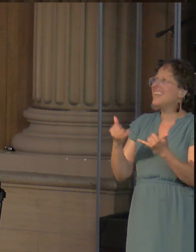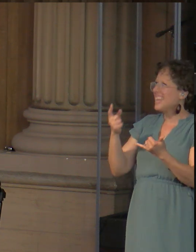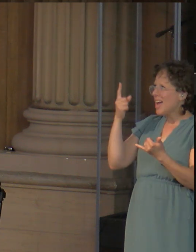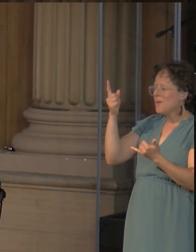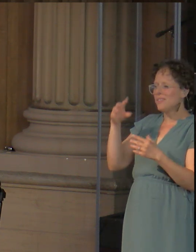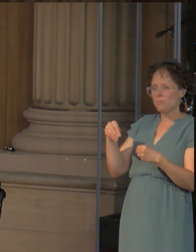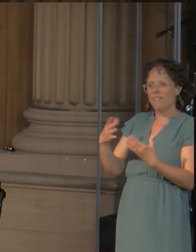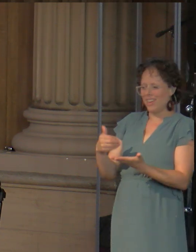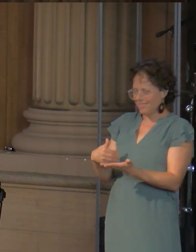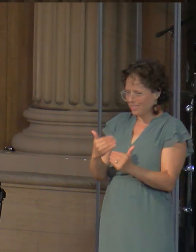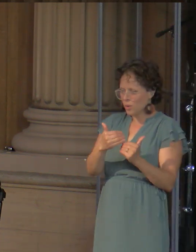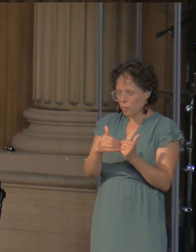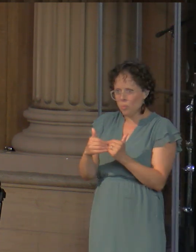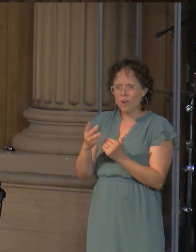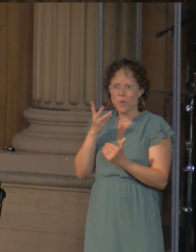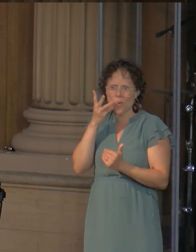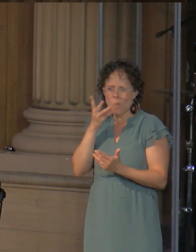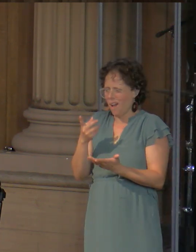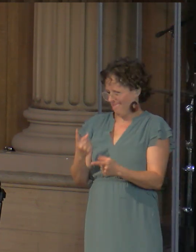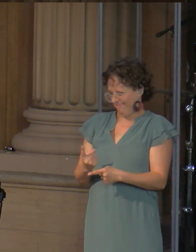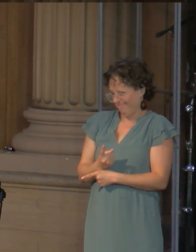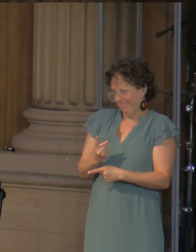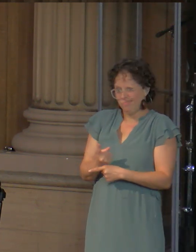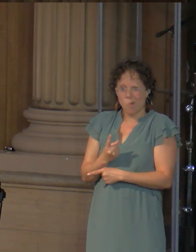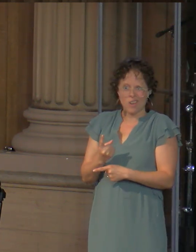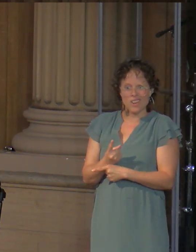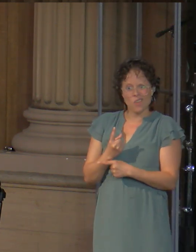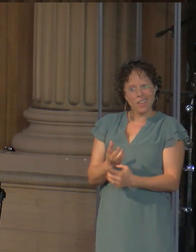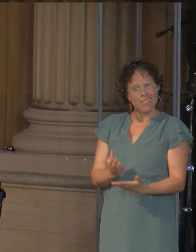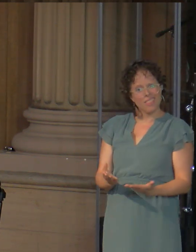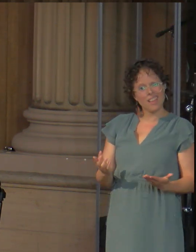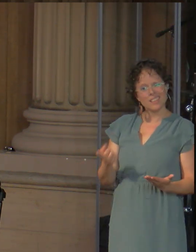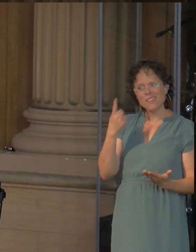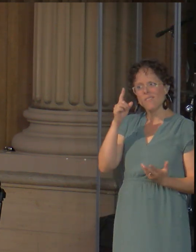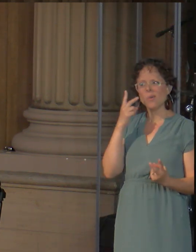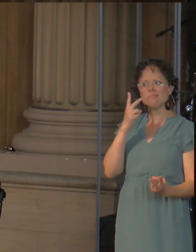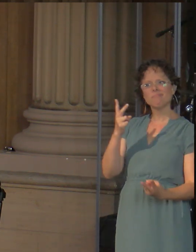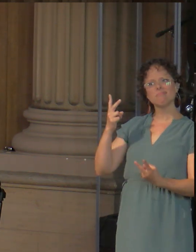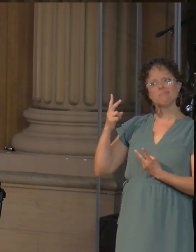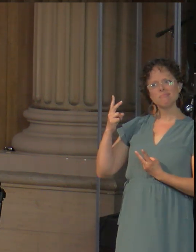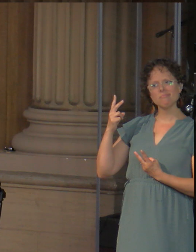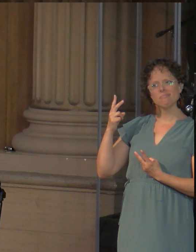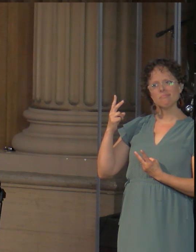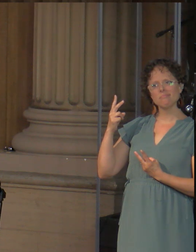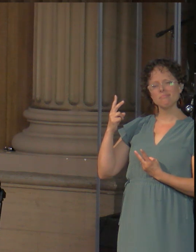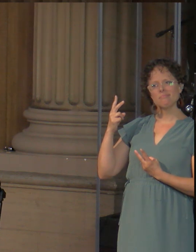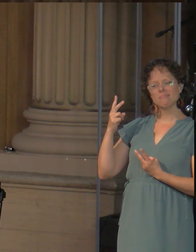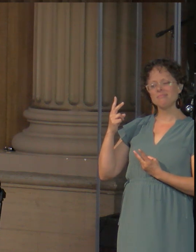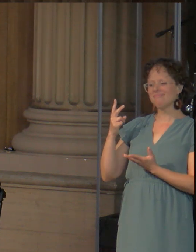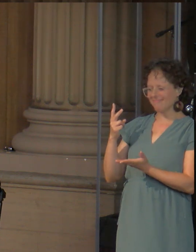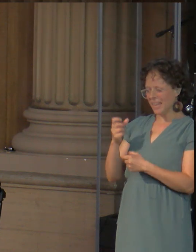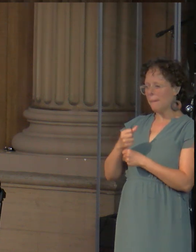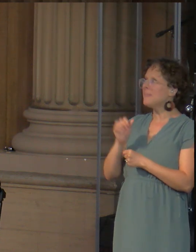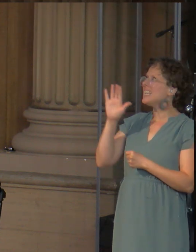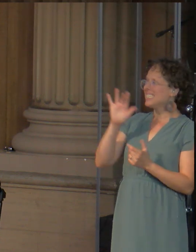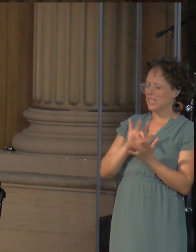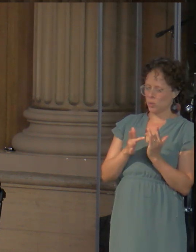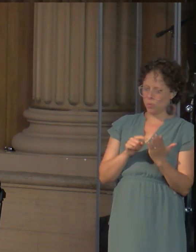Nothing's more ordinary than this. But it's there that God makes his word visible to us. It's where he reminds